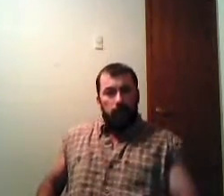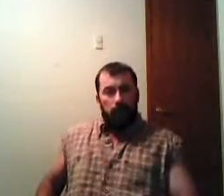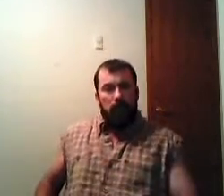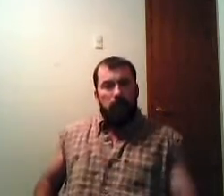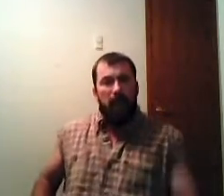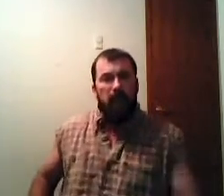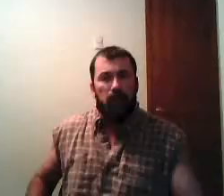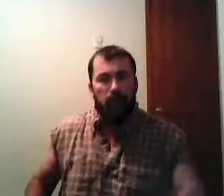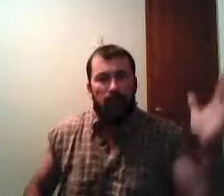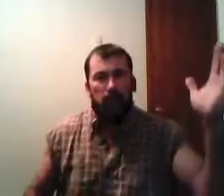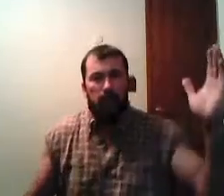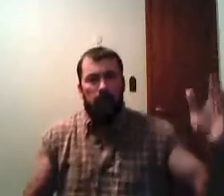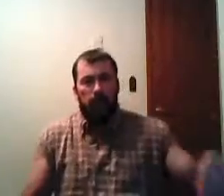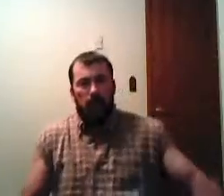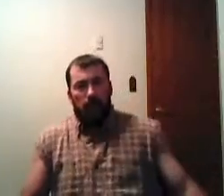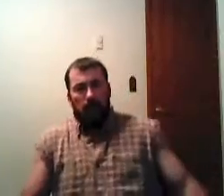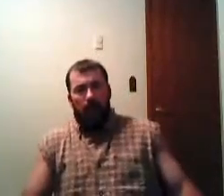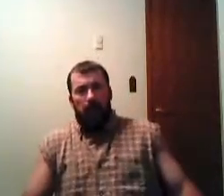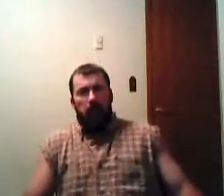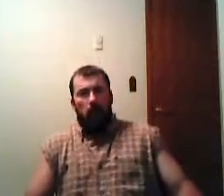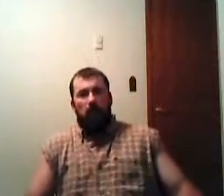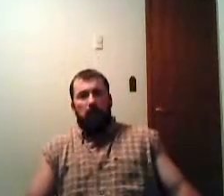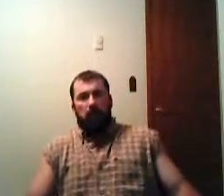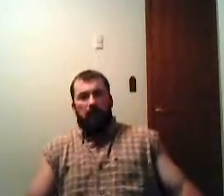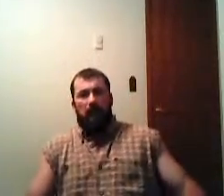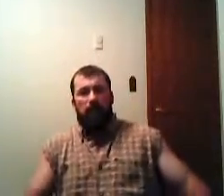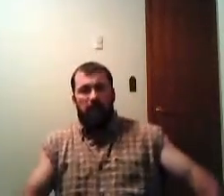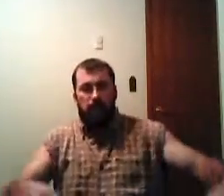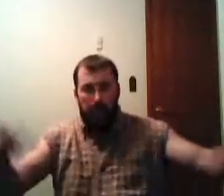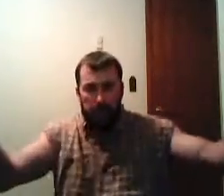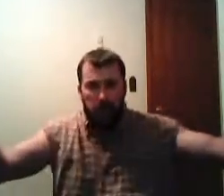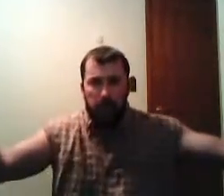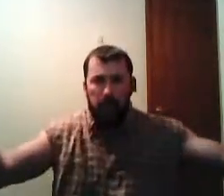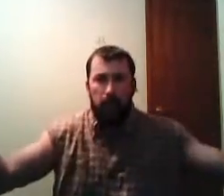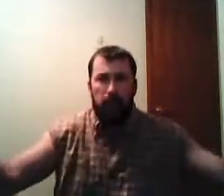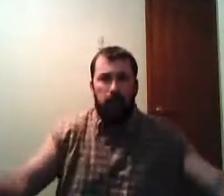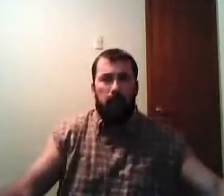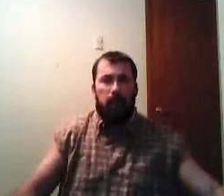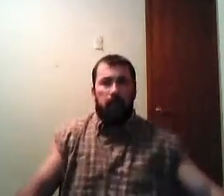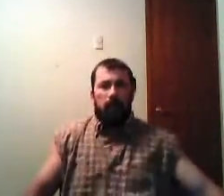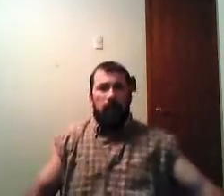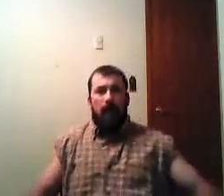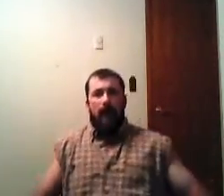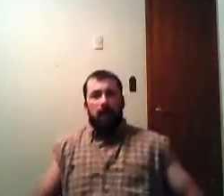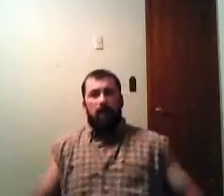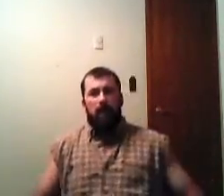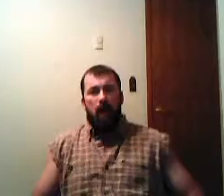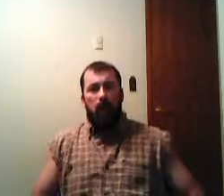it's amazing to me how these tornadoes will tear up these people's houses and all